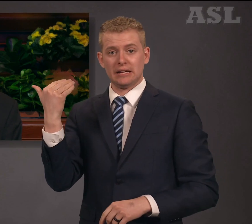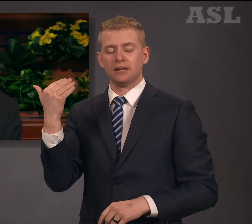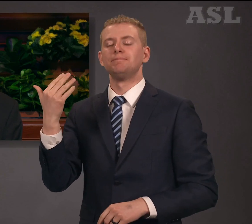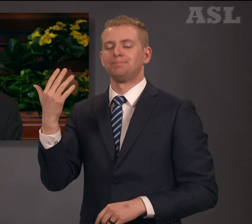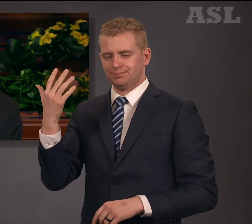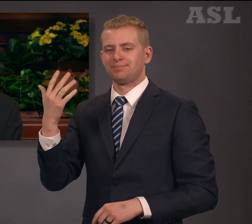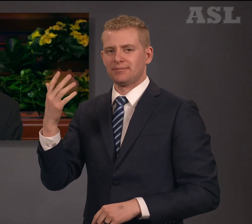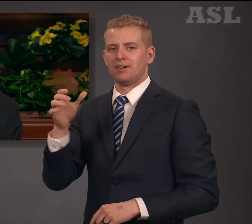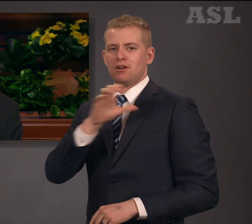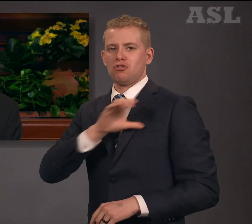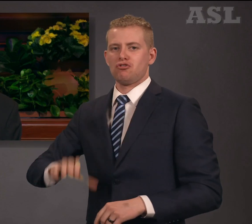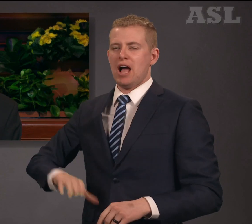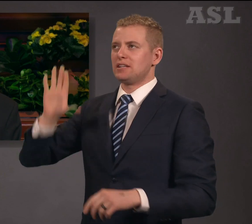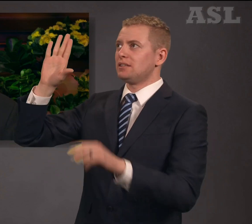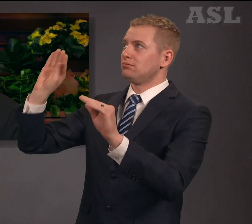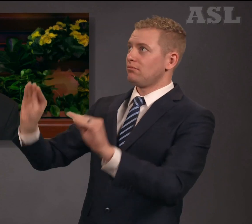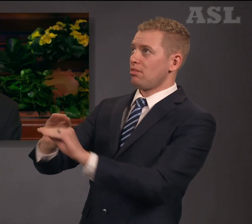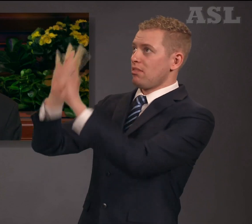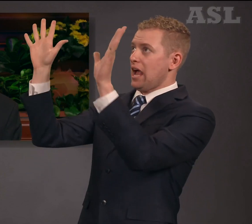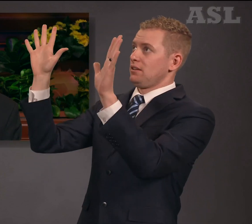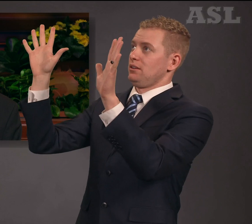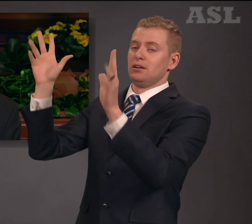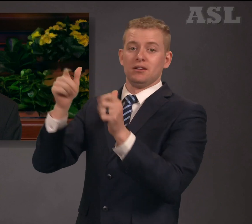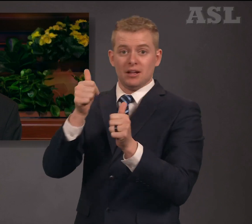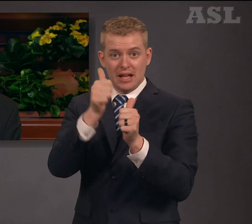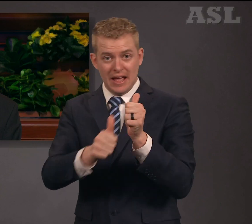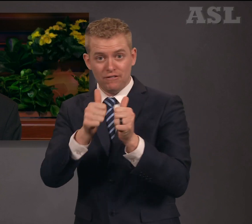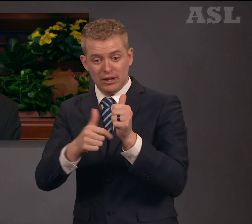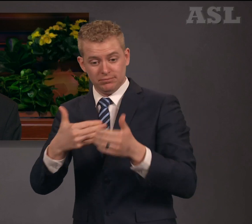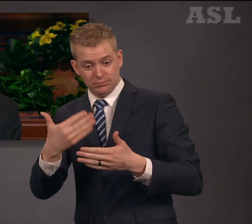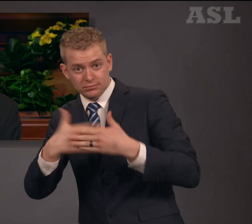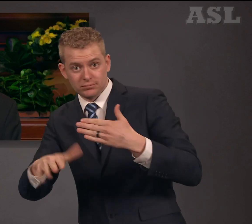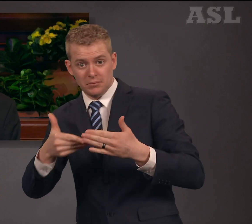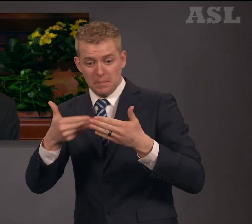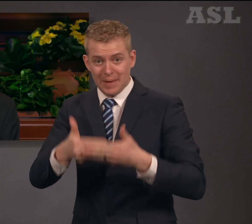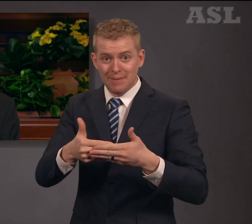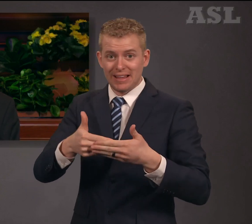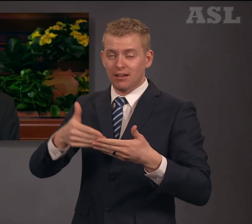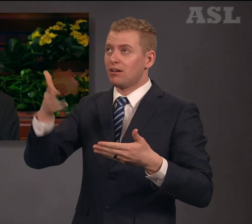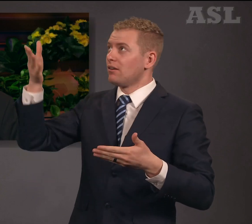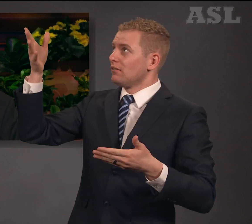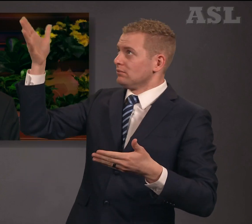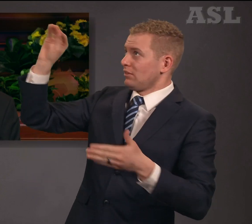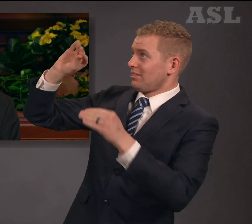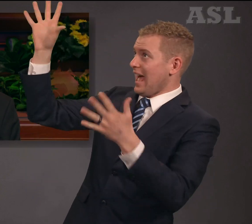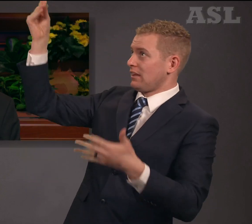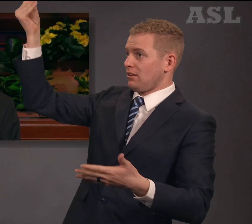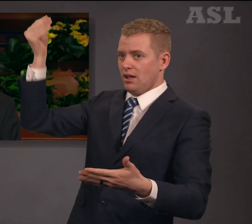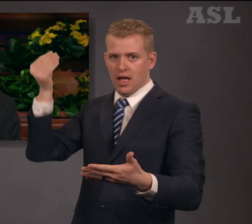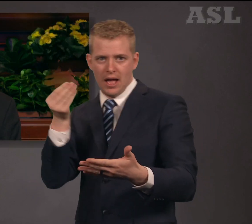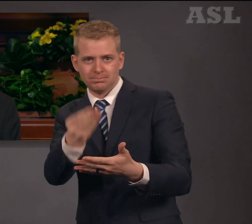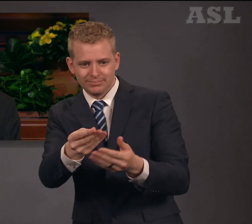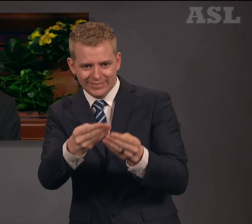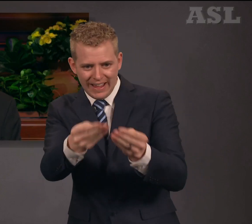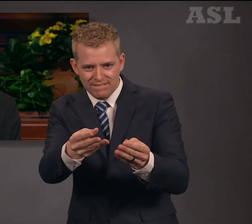is placed in every newborn child. With that universal gift